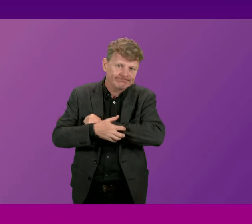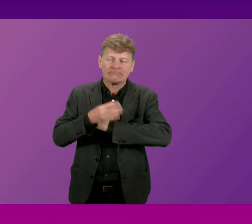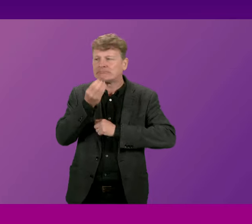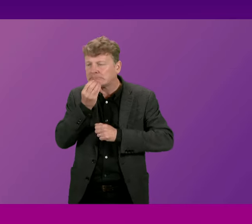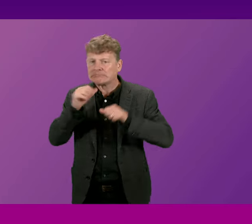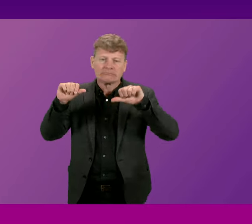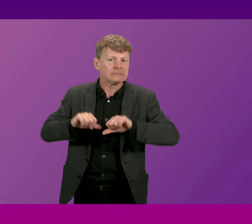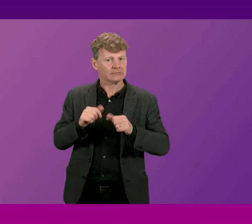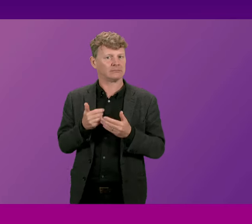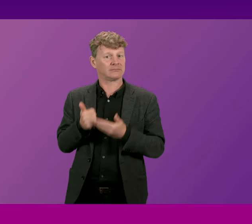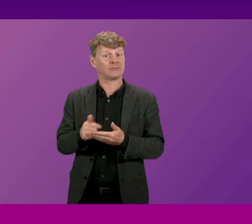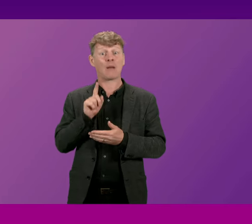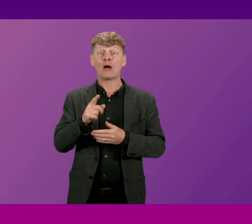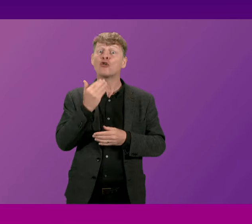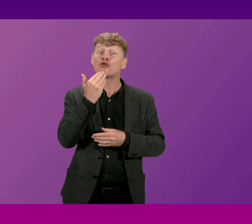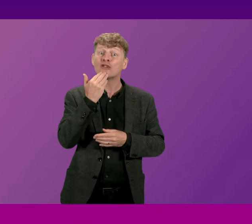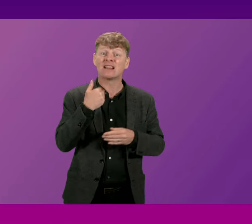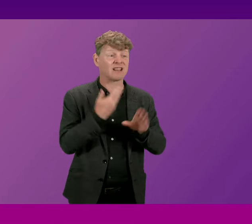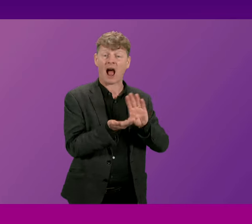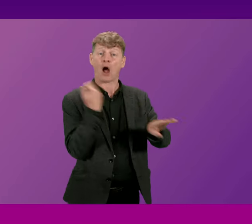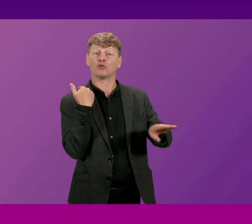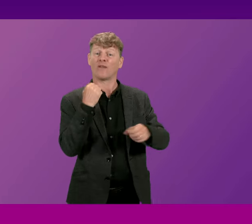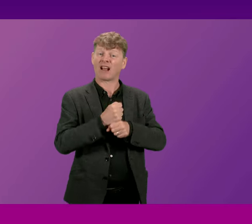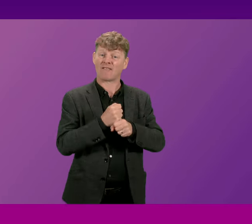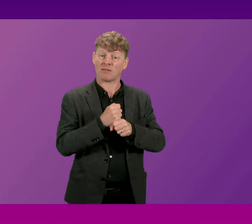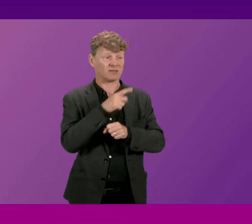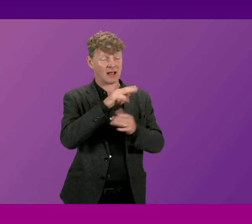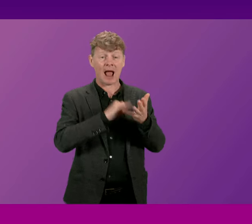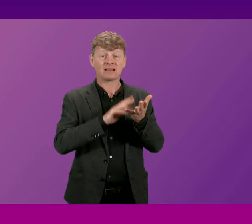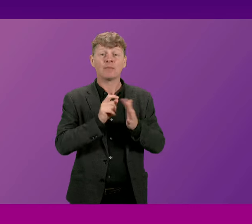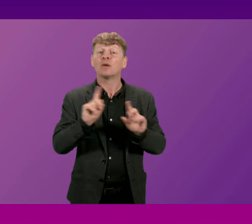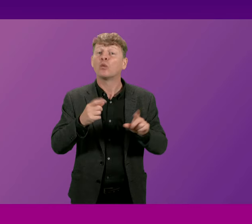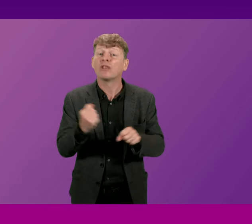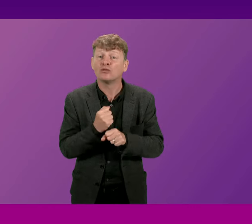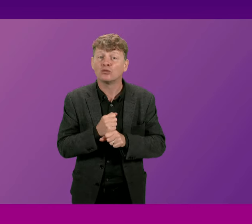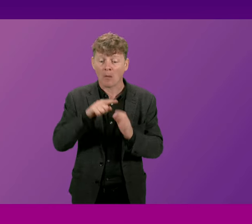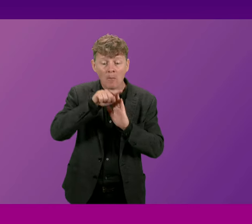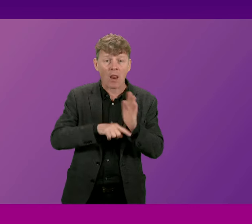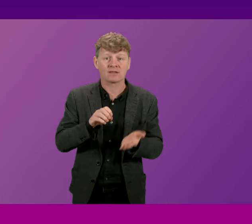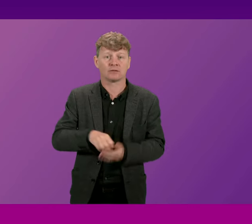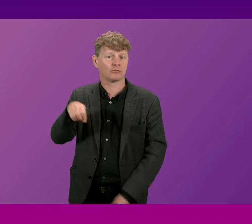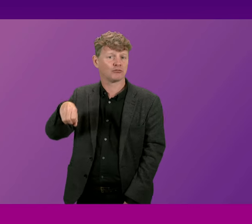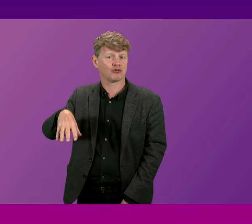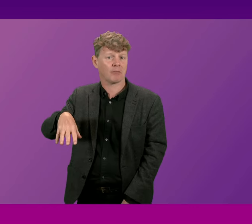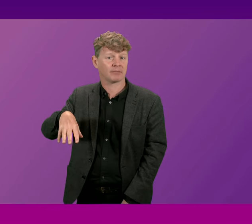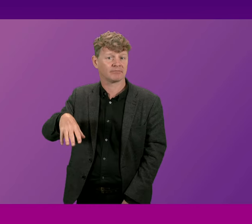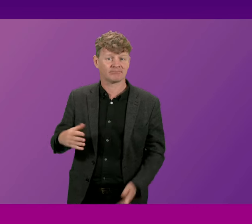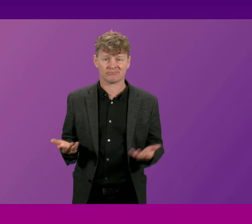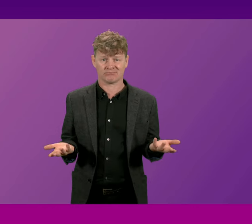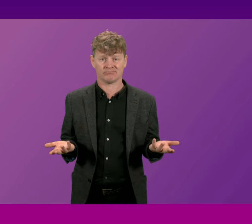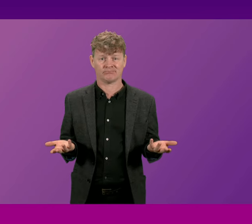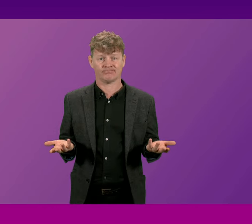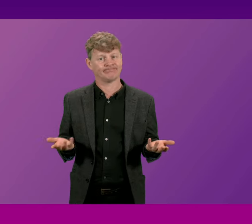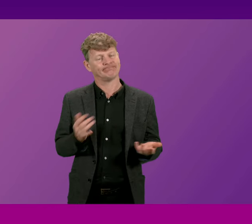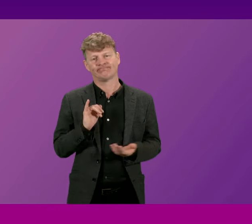yet as soon as the Greens are out of the room the Scottish Government drops the policy so can the First Minister explain